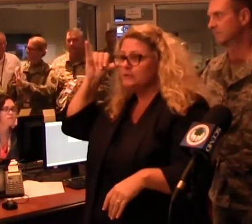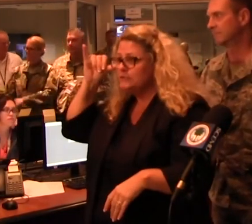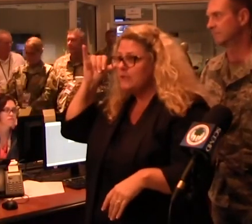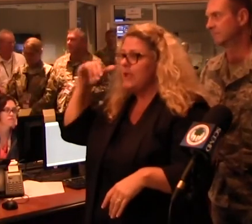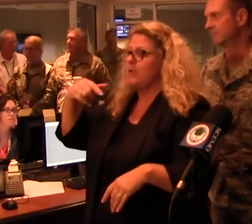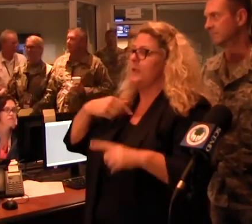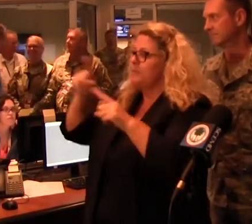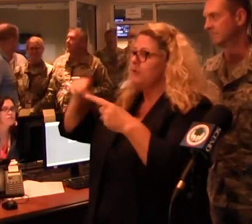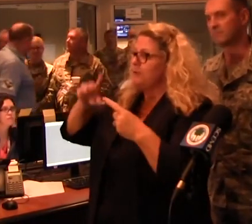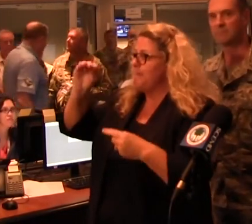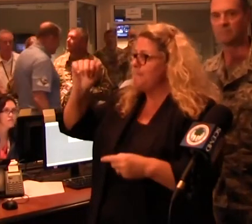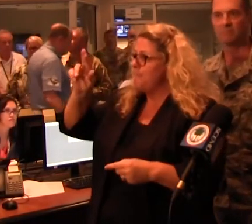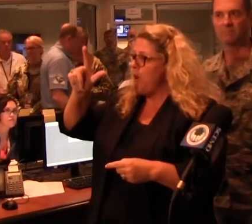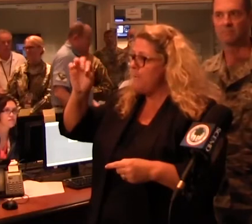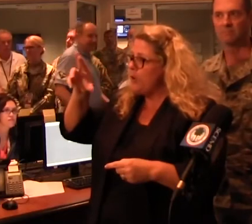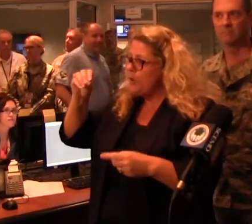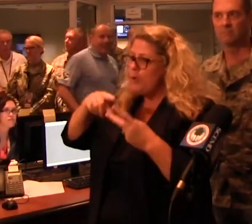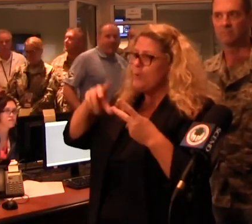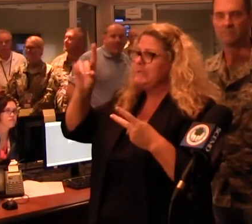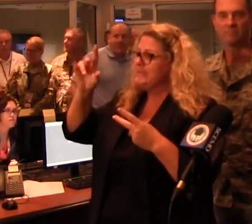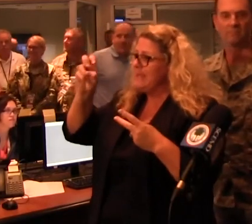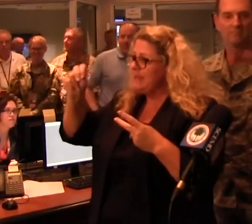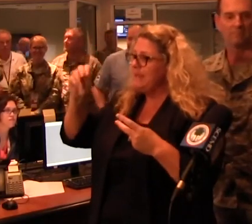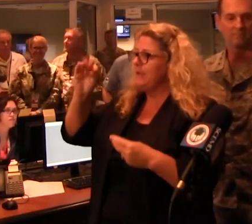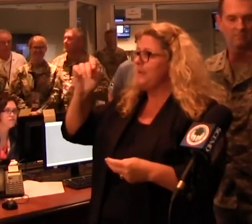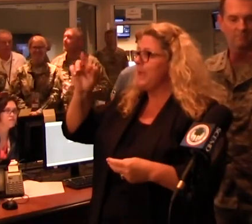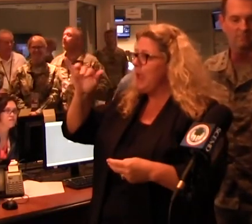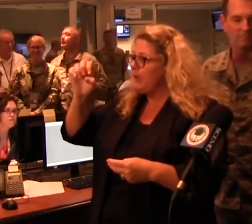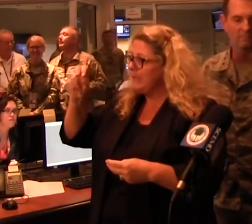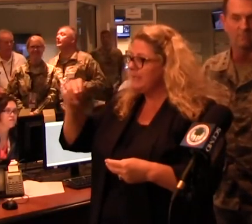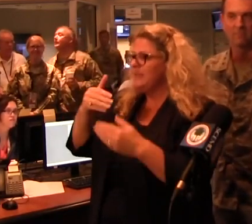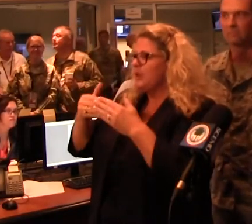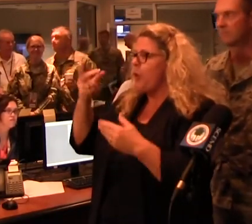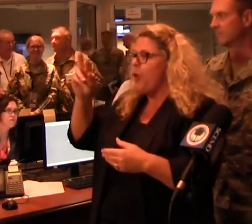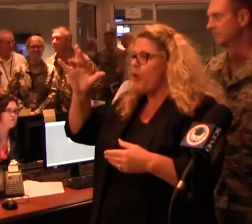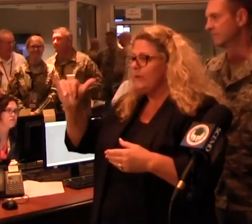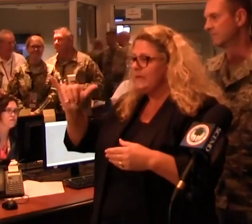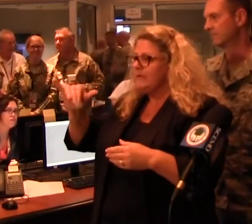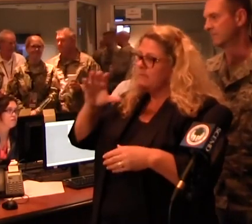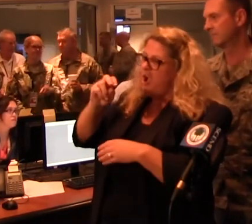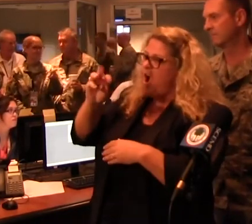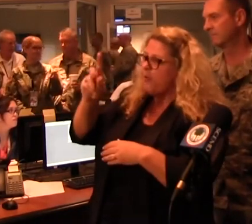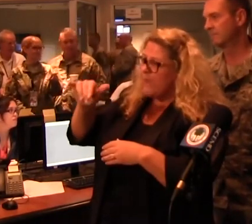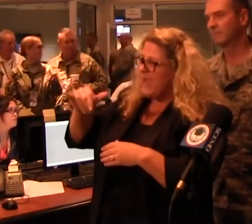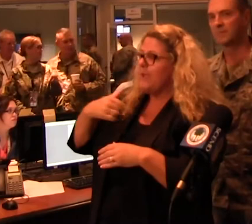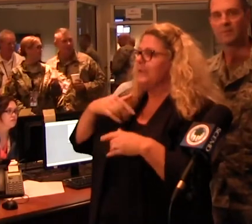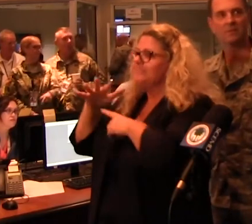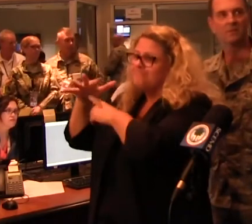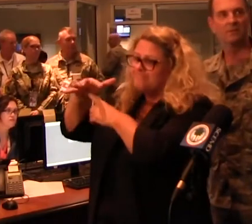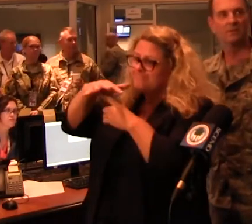Marlboro, Dillon, Marion, along the coast down in O'Reay County, particularly around Conway. flew over